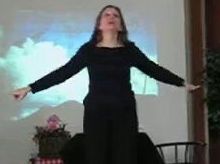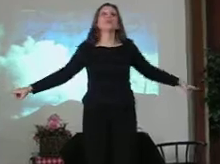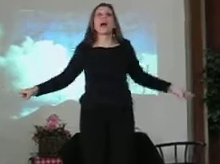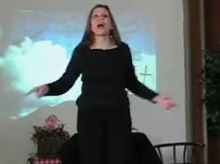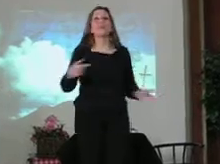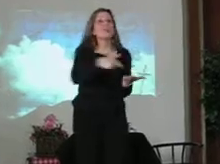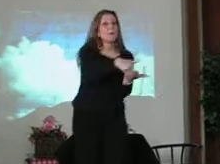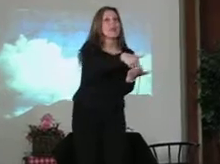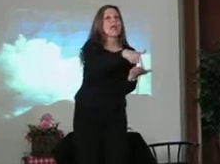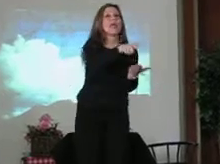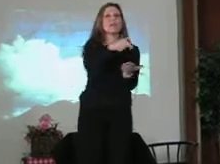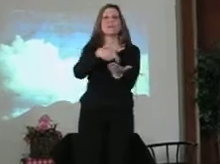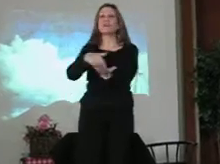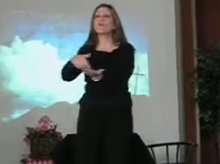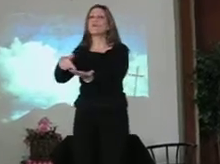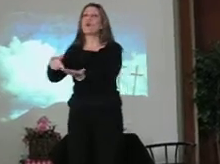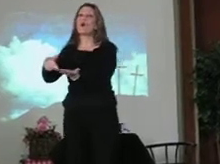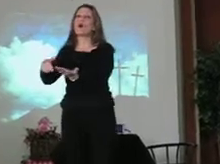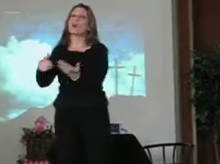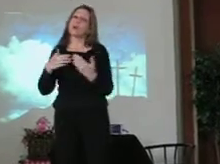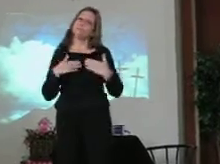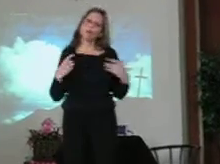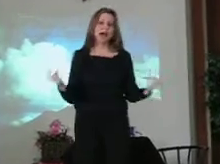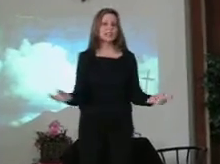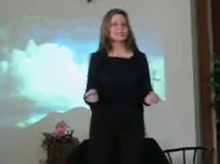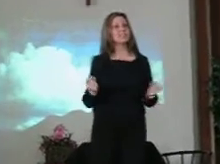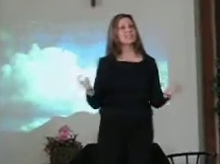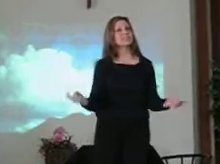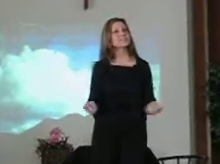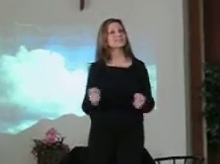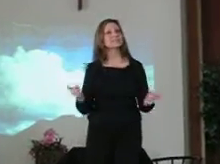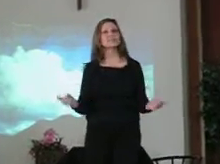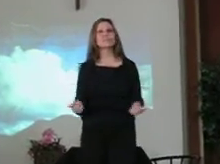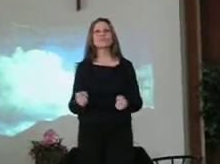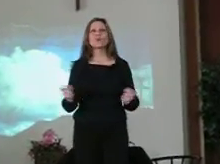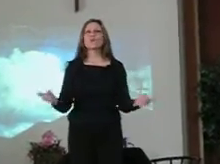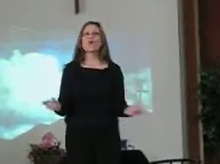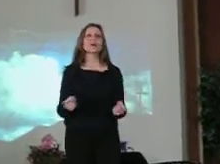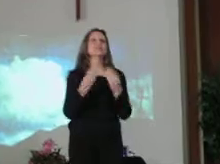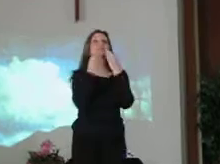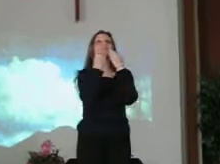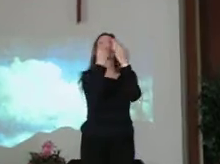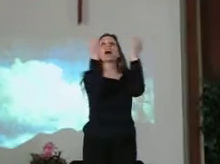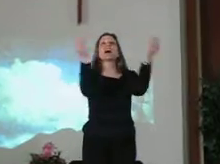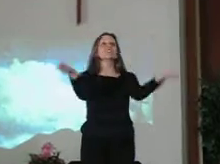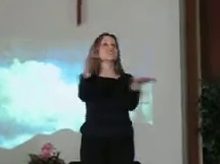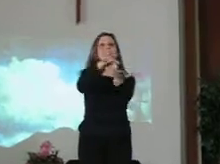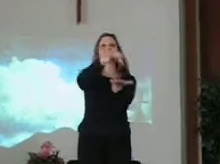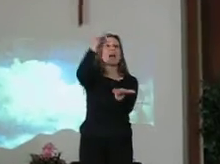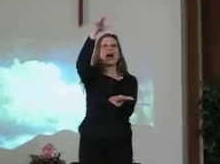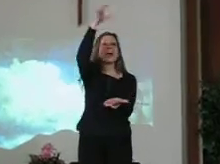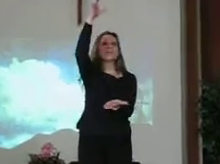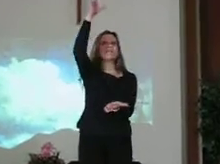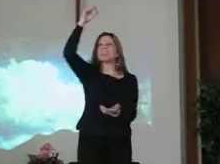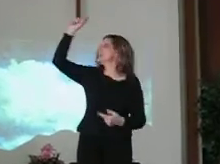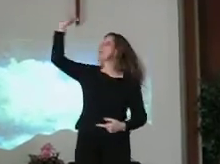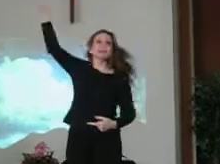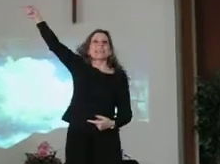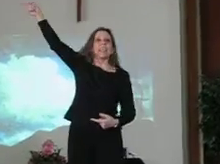I'm the patron of my sins. I want the precious life he